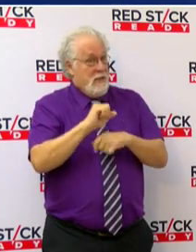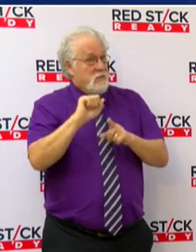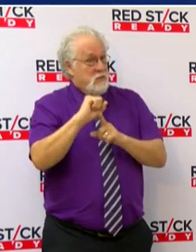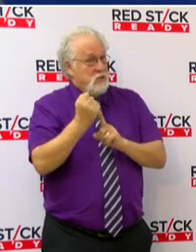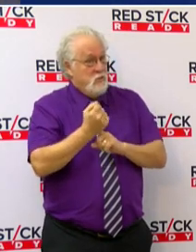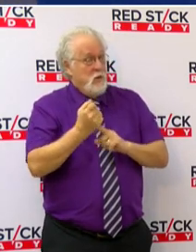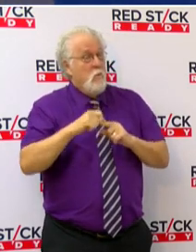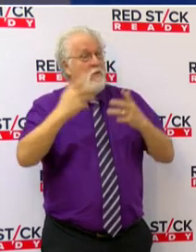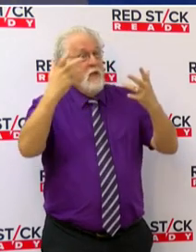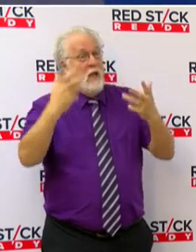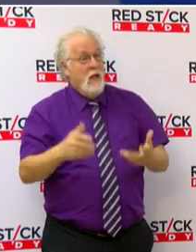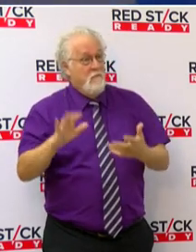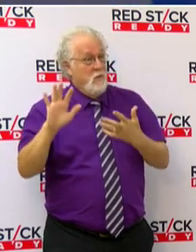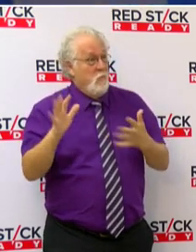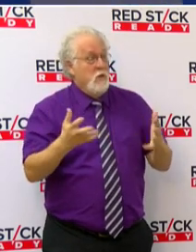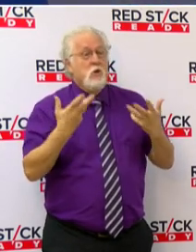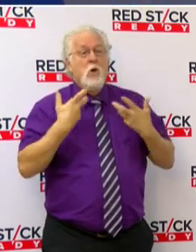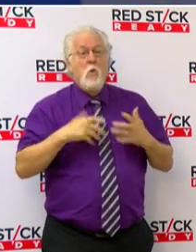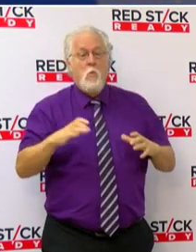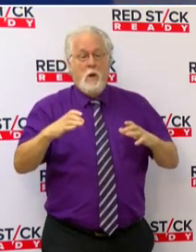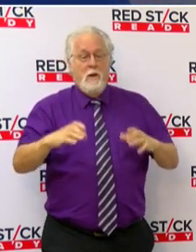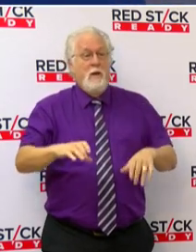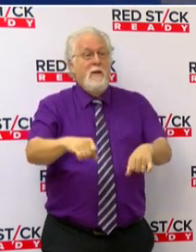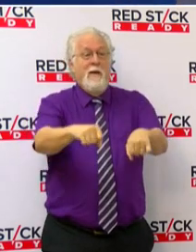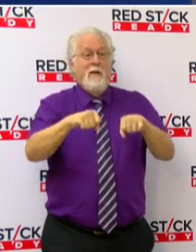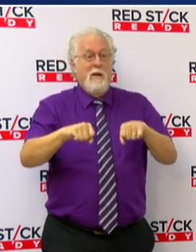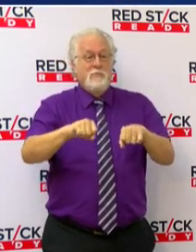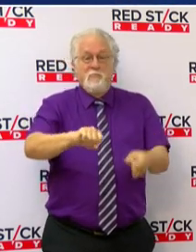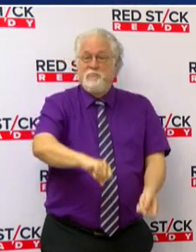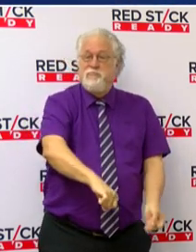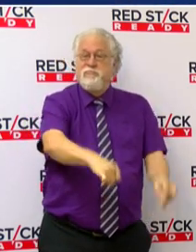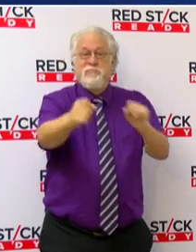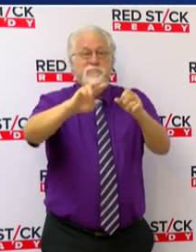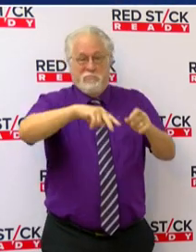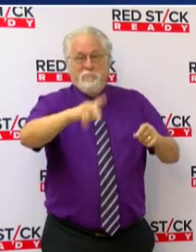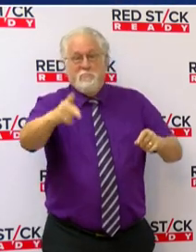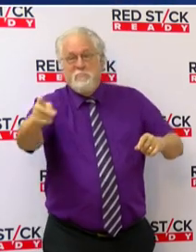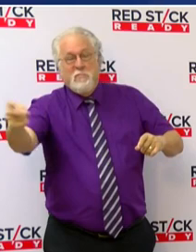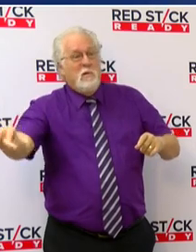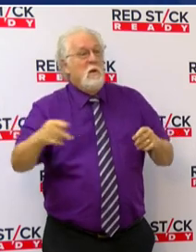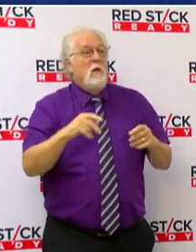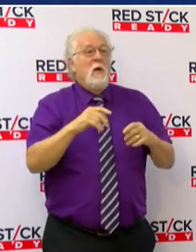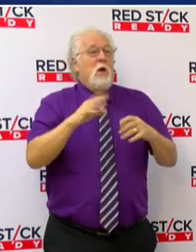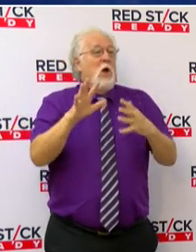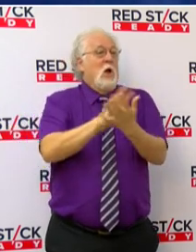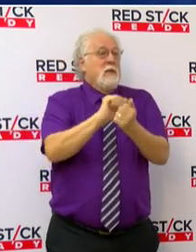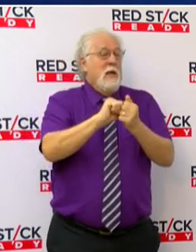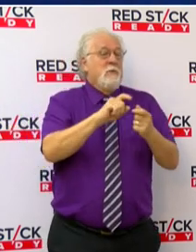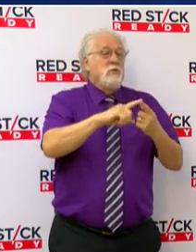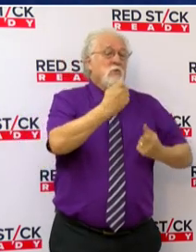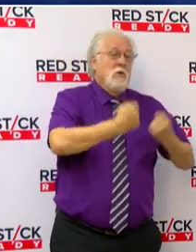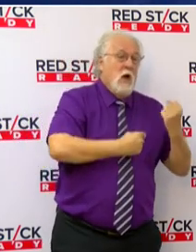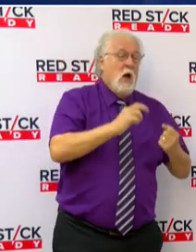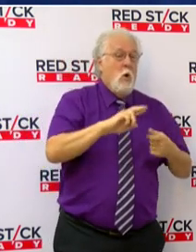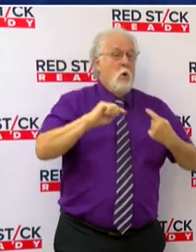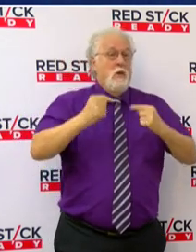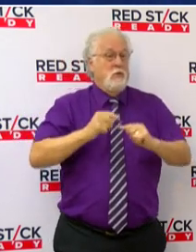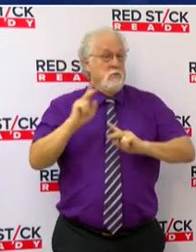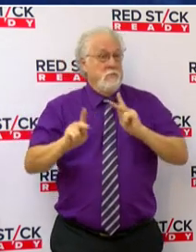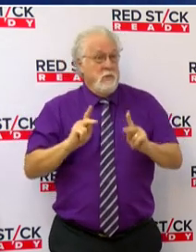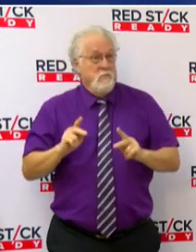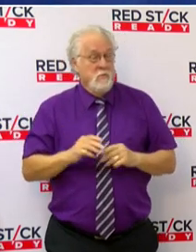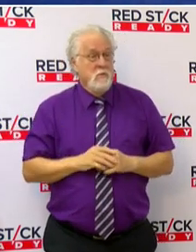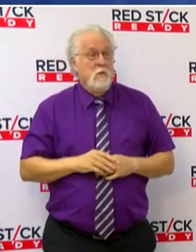with heavy winds, and we don't want carts causing damage to homes, cars, or even injuring residents.